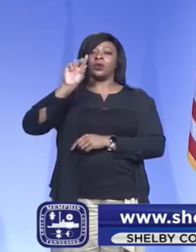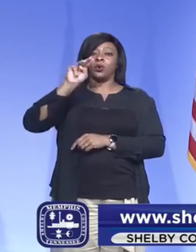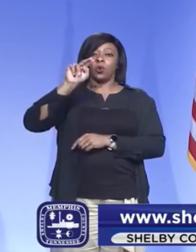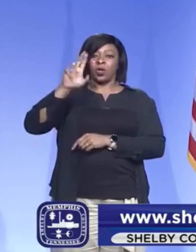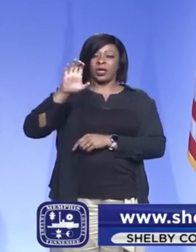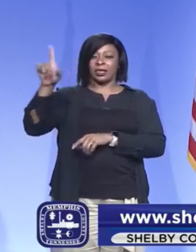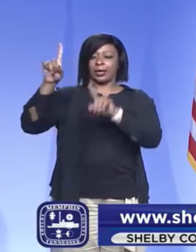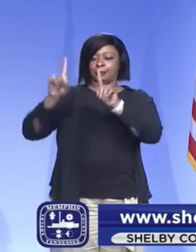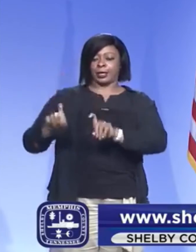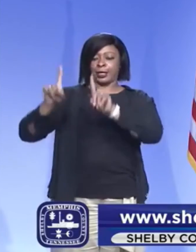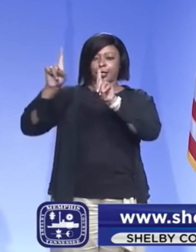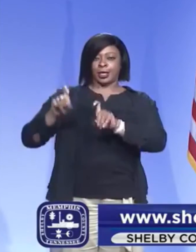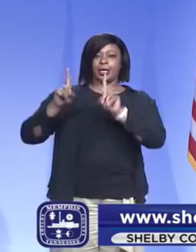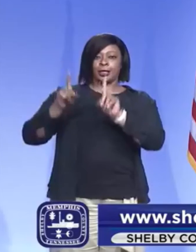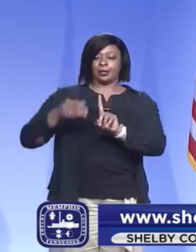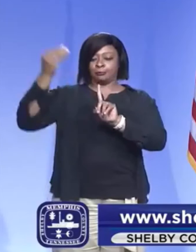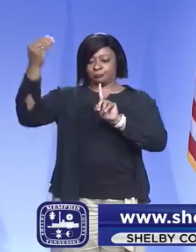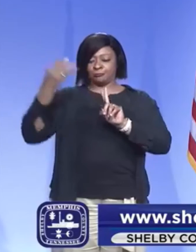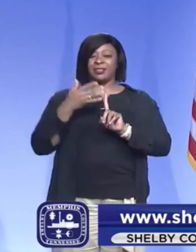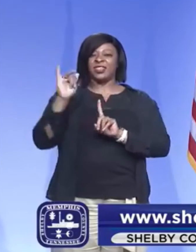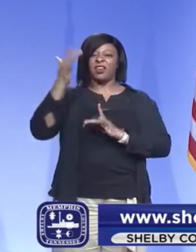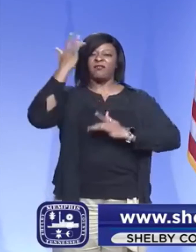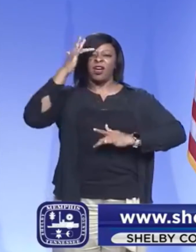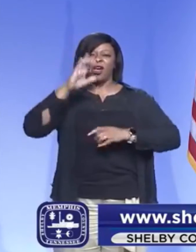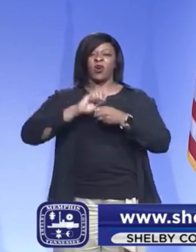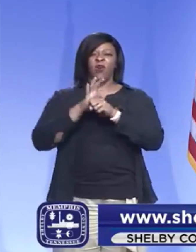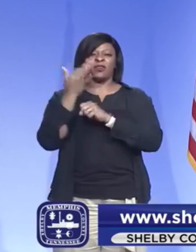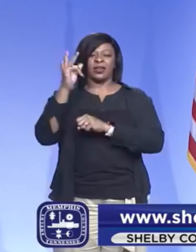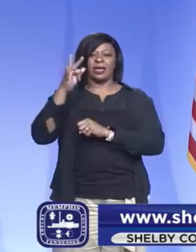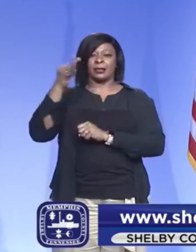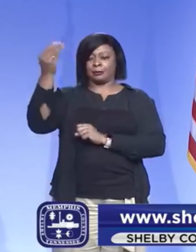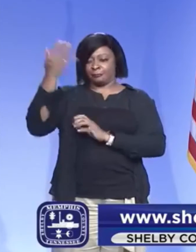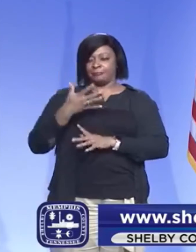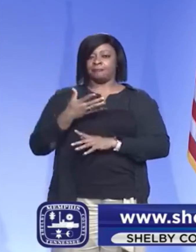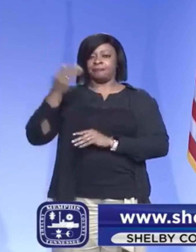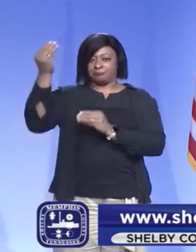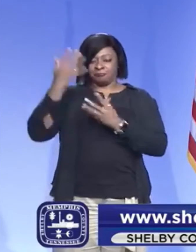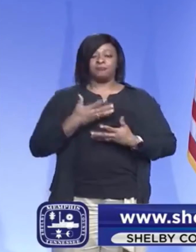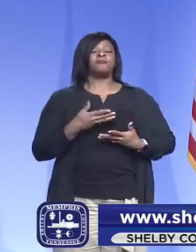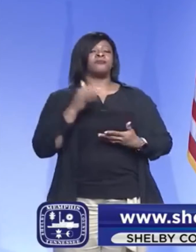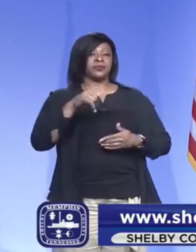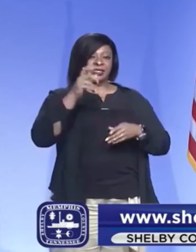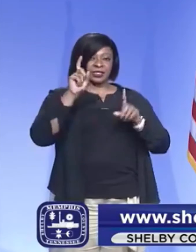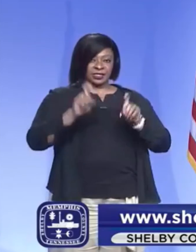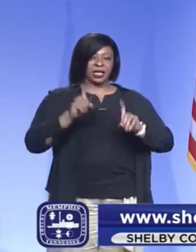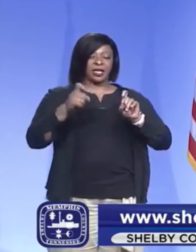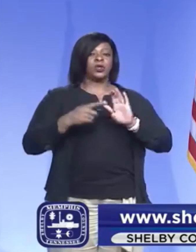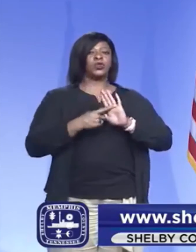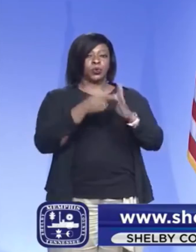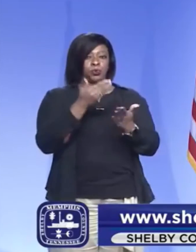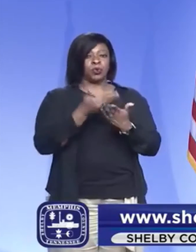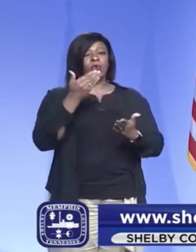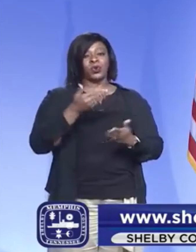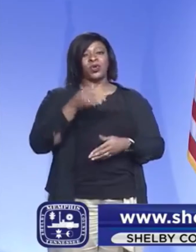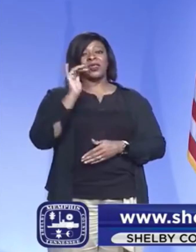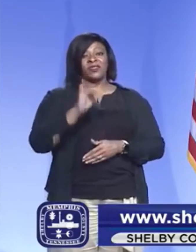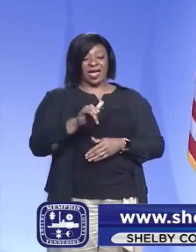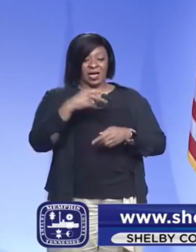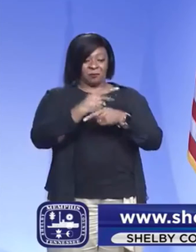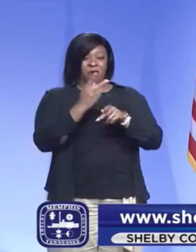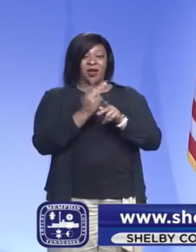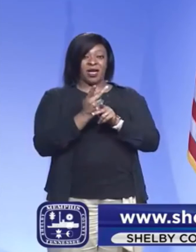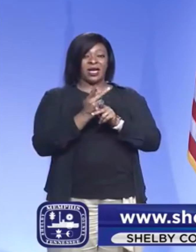against the virus that causes COVID-19. And it says that its test results have shown that this product